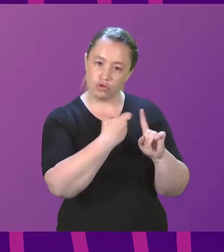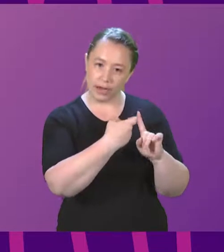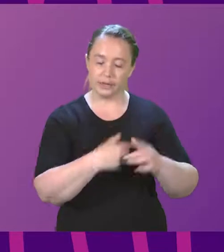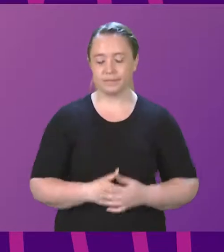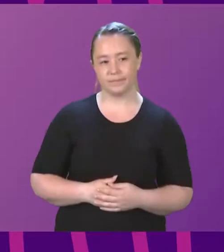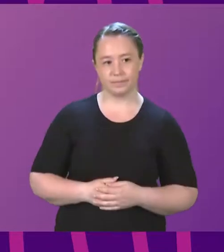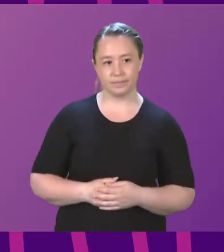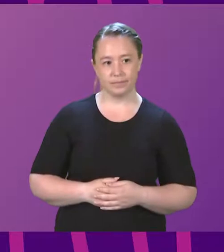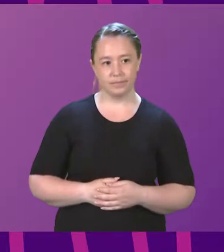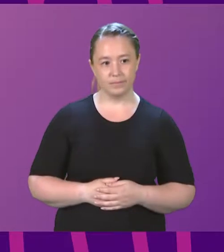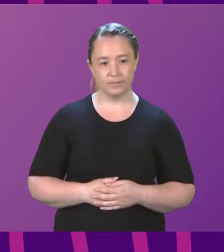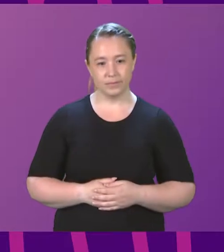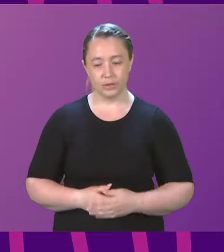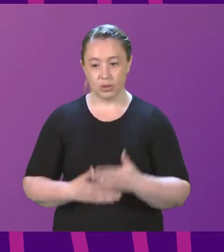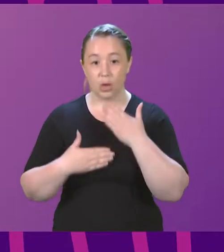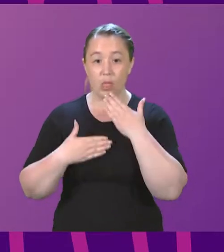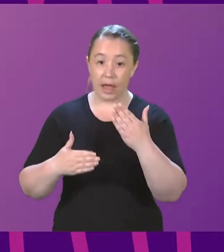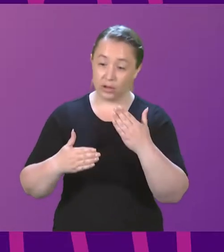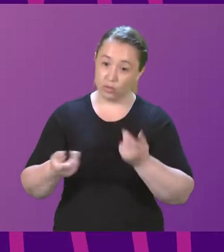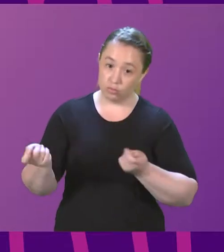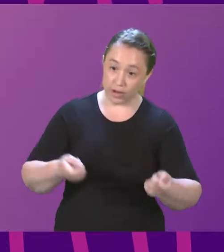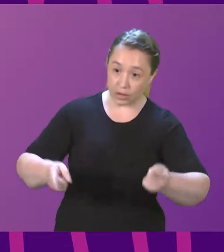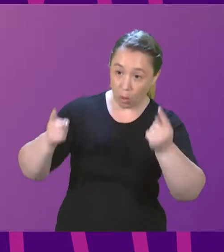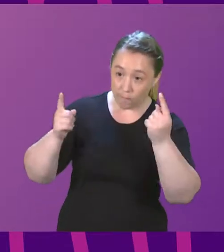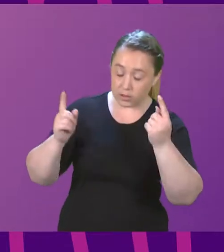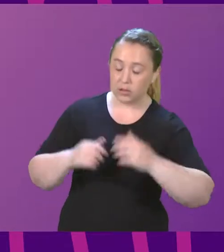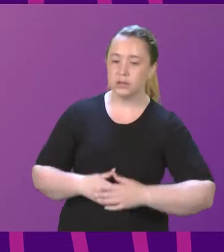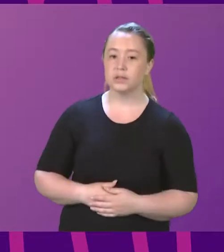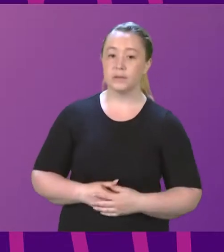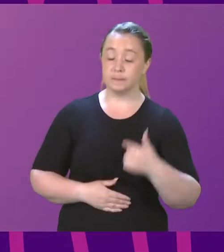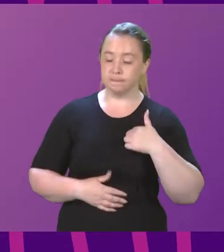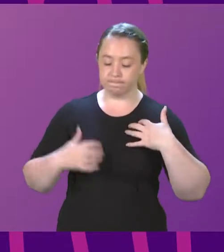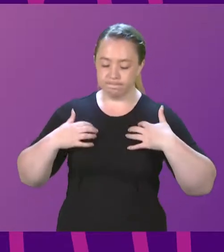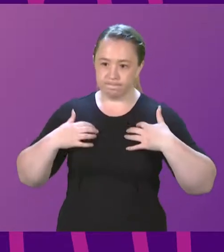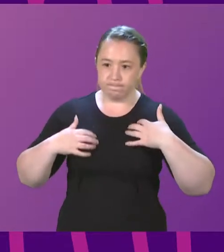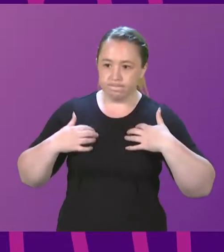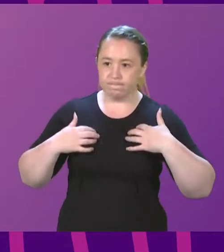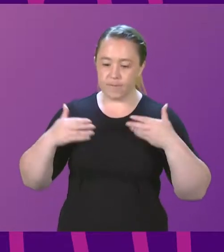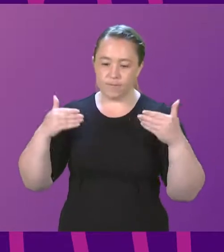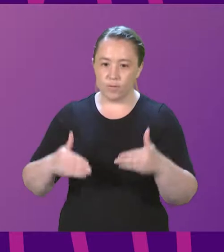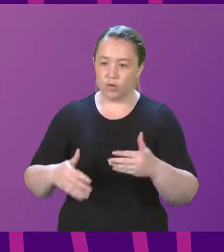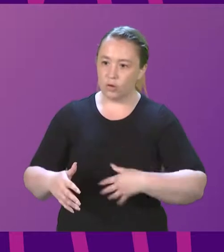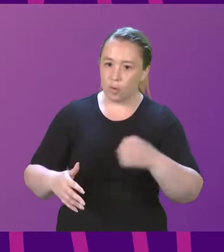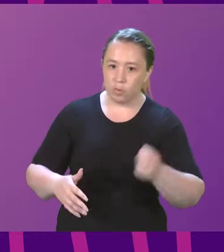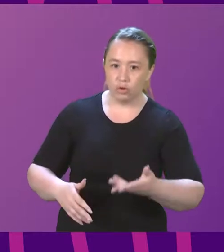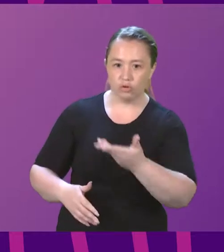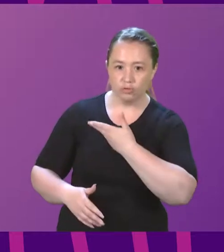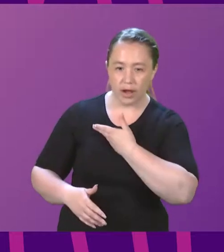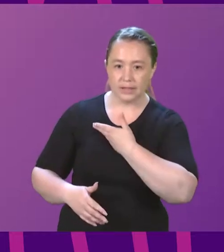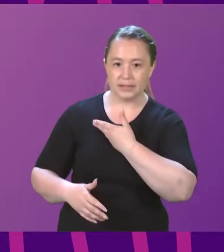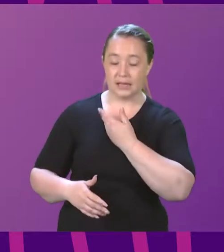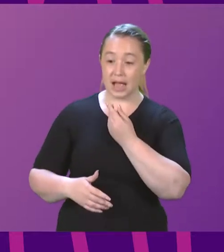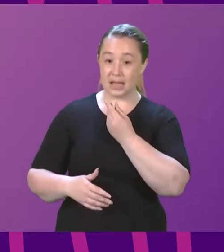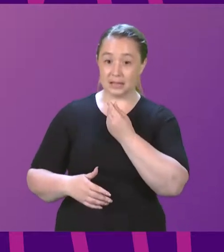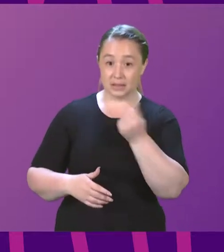Thank you, Presiding Officer. I and many others with an interest in abortion rights have seen comments, some close to home, from people who are